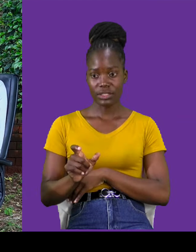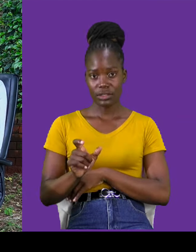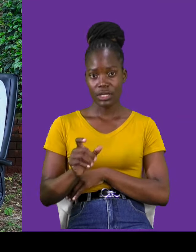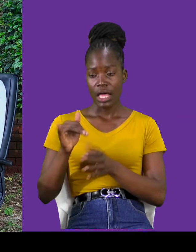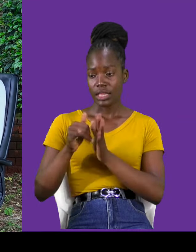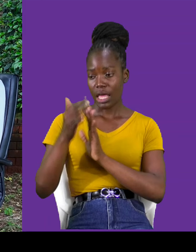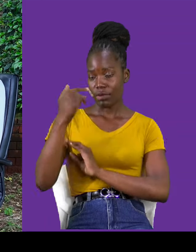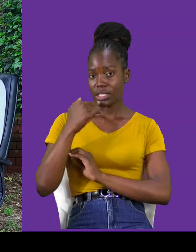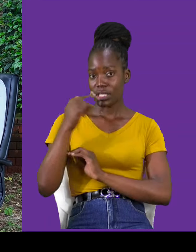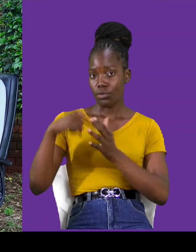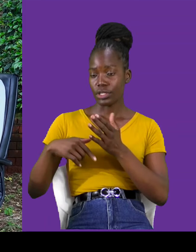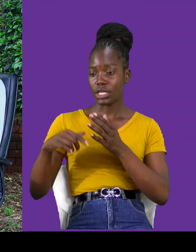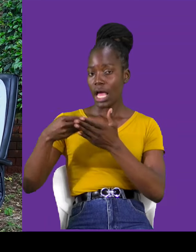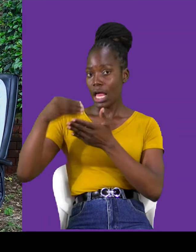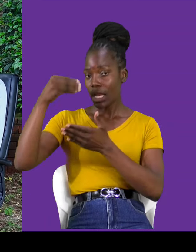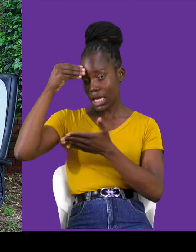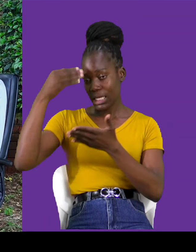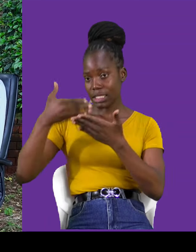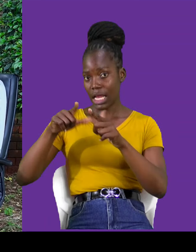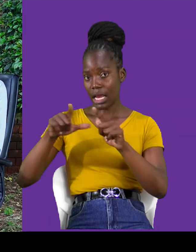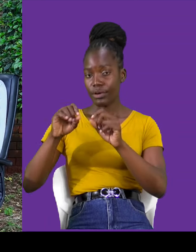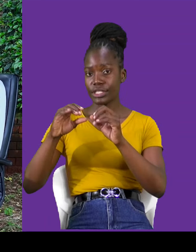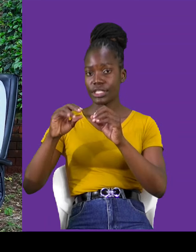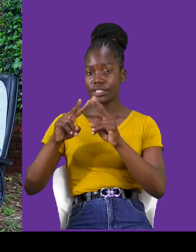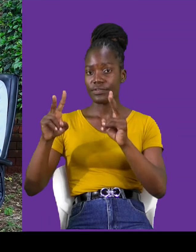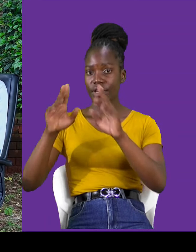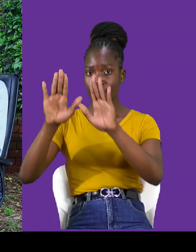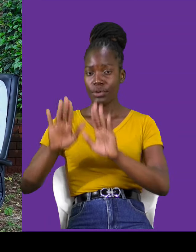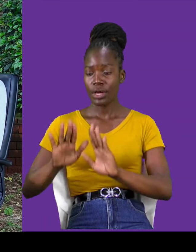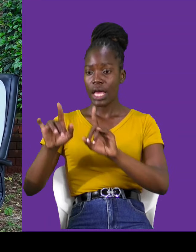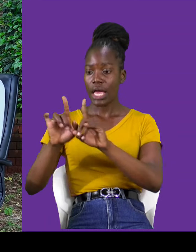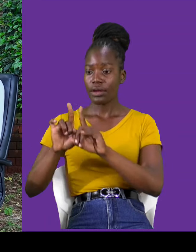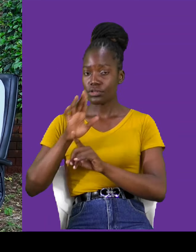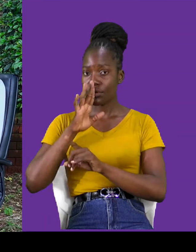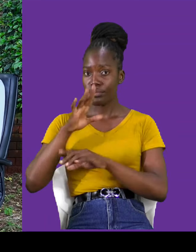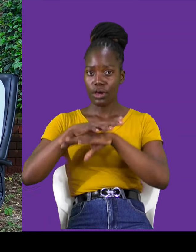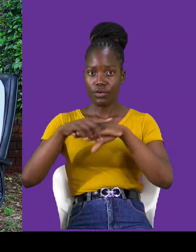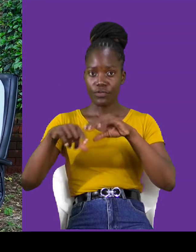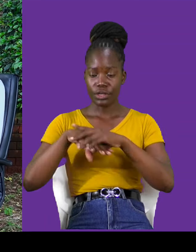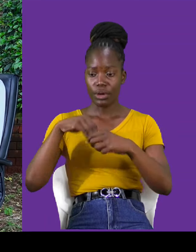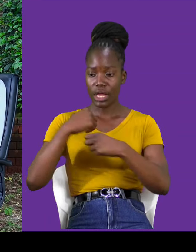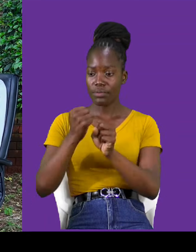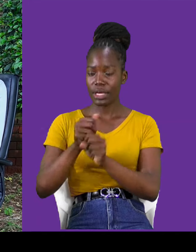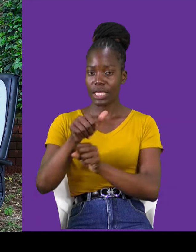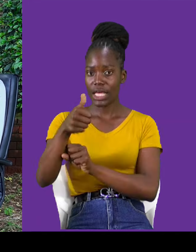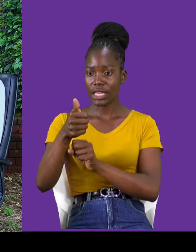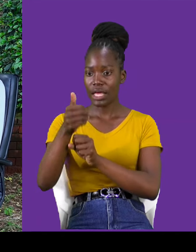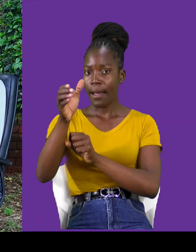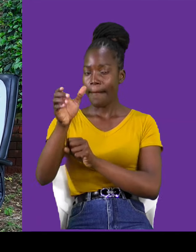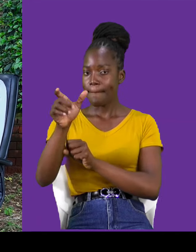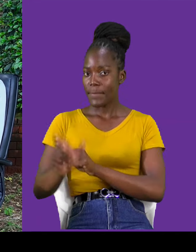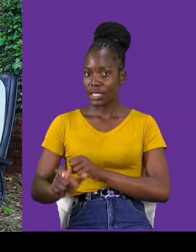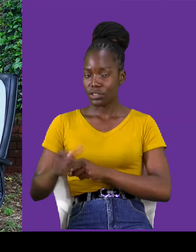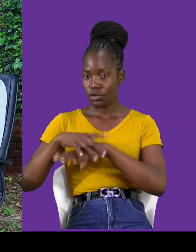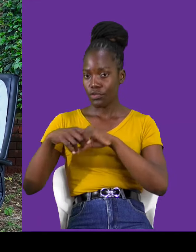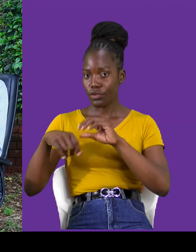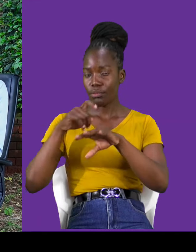language, it's of essence. And then, be as comfortable, and make, make the other person, as comfortable as possible, when you're talking. And